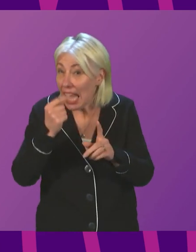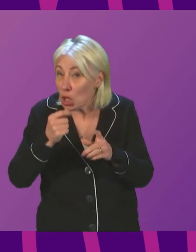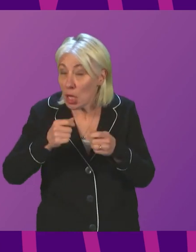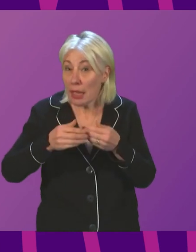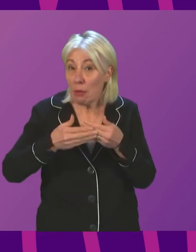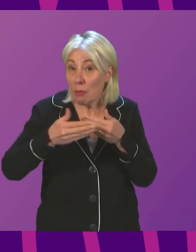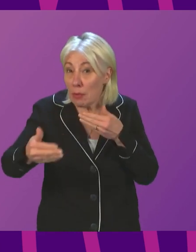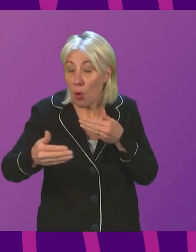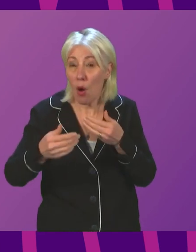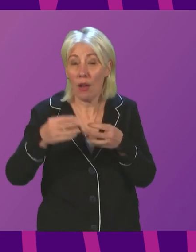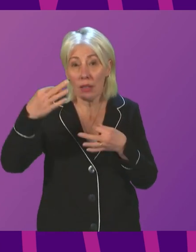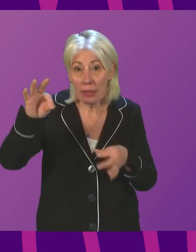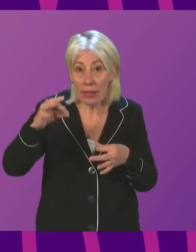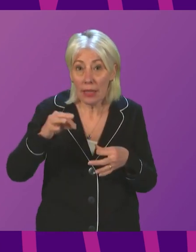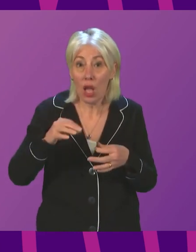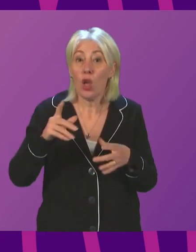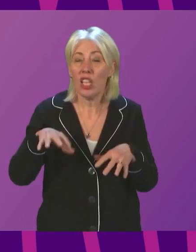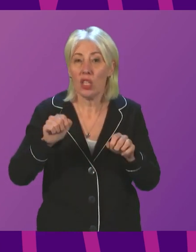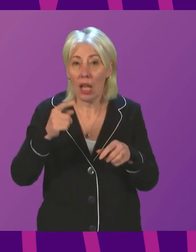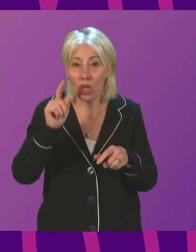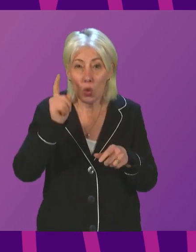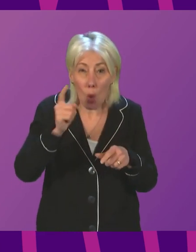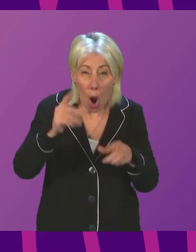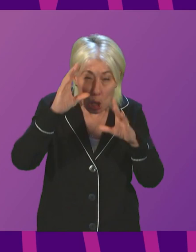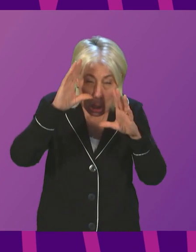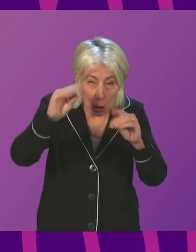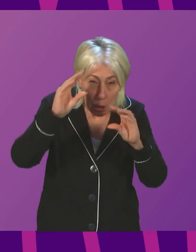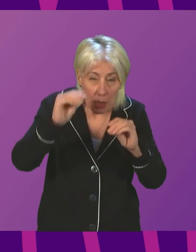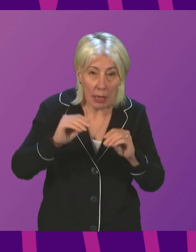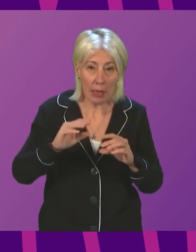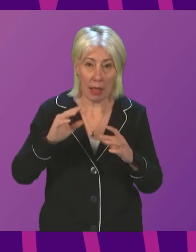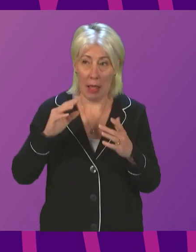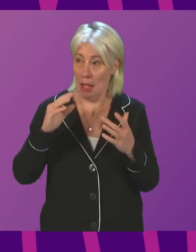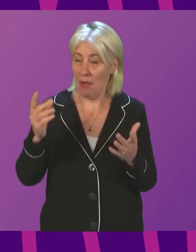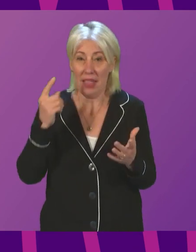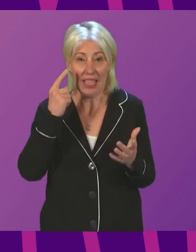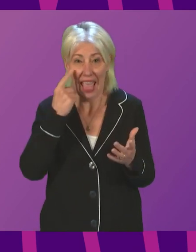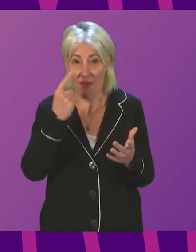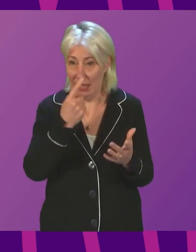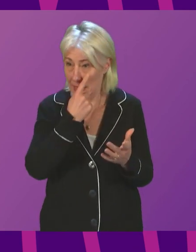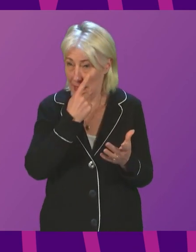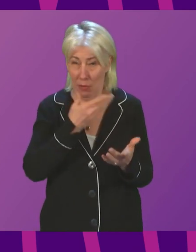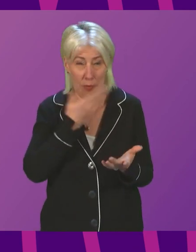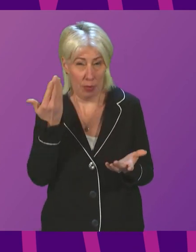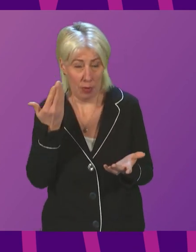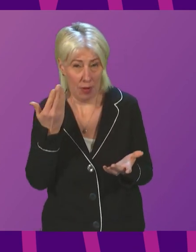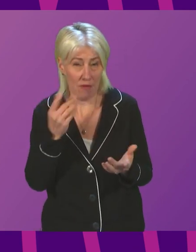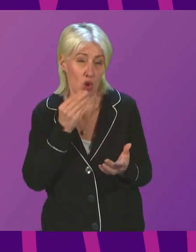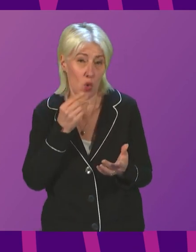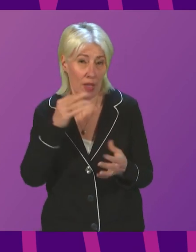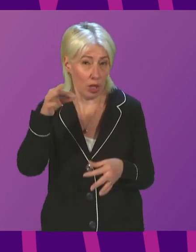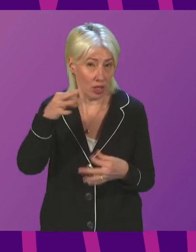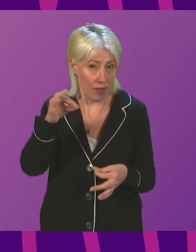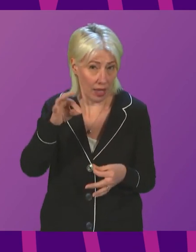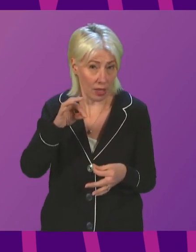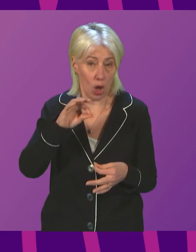clinicians are showing him evidence that there is no evidence base for their use. So, will he rule them